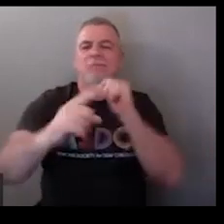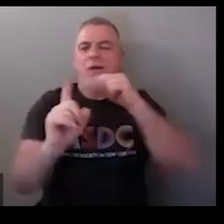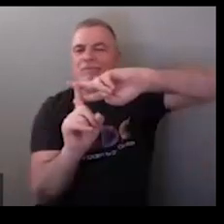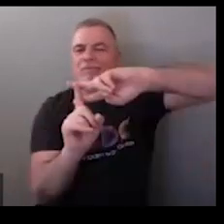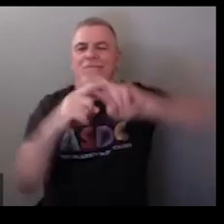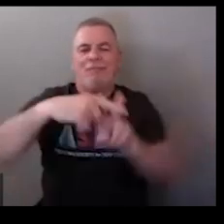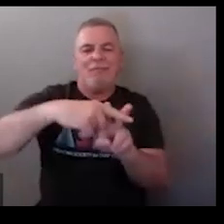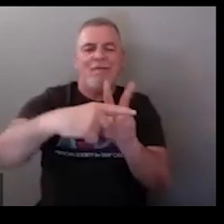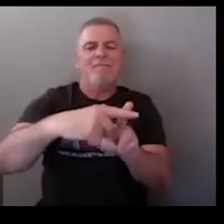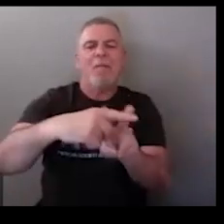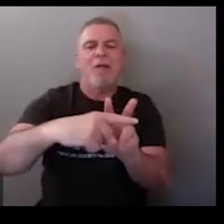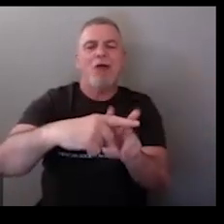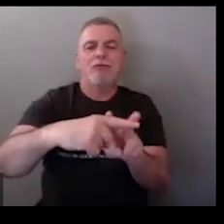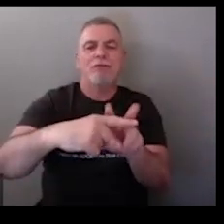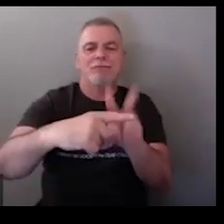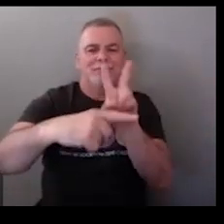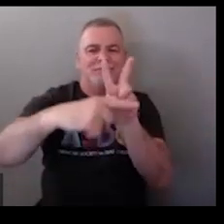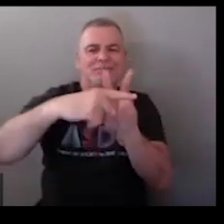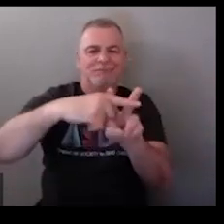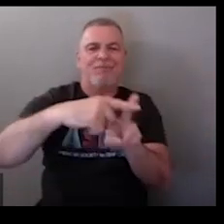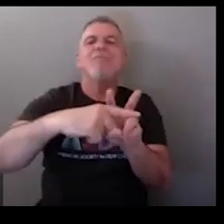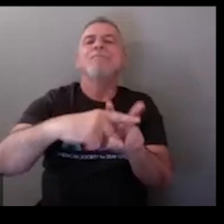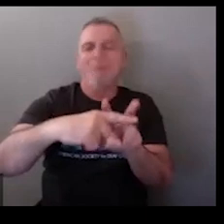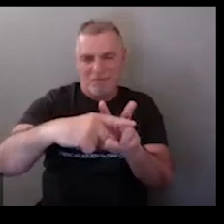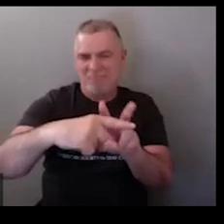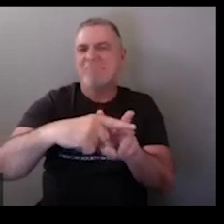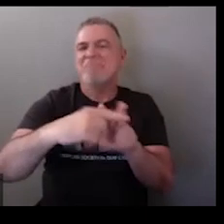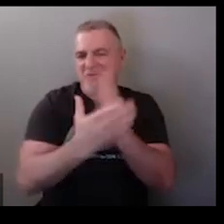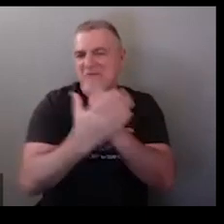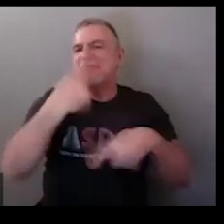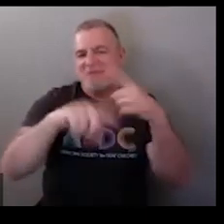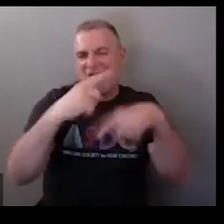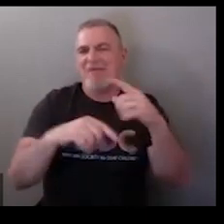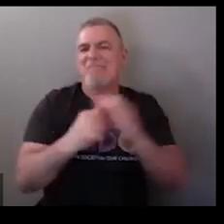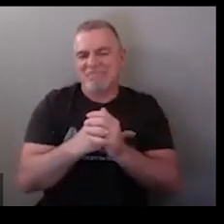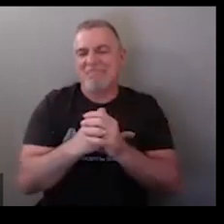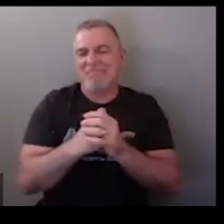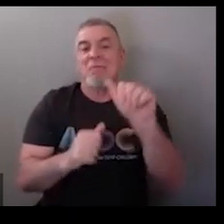that some people sign vocabulary like this mm-hmm you will see this so